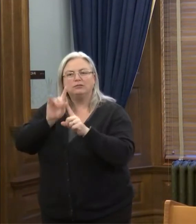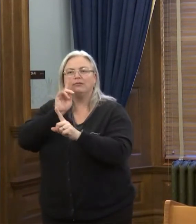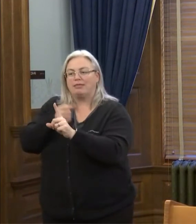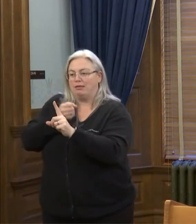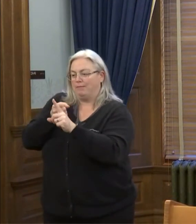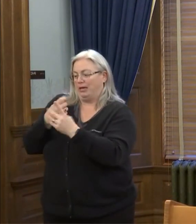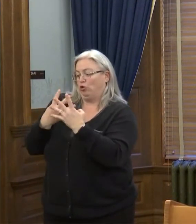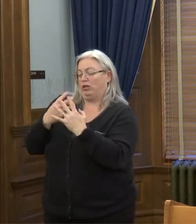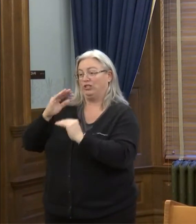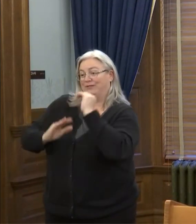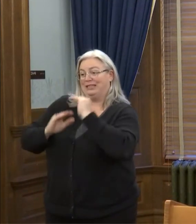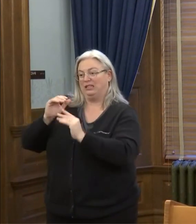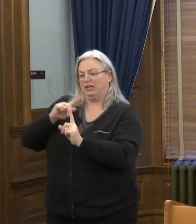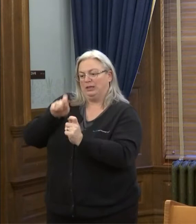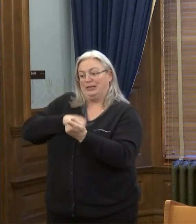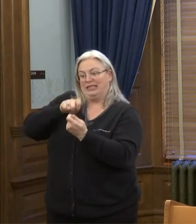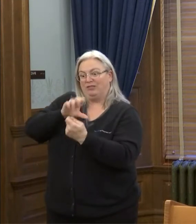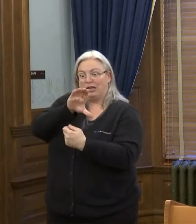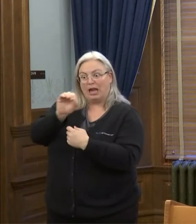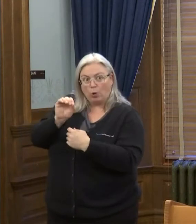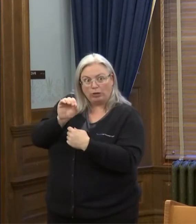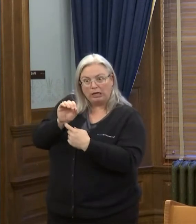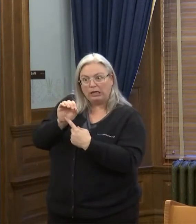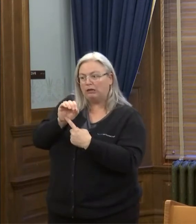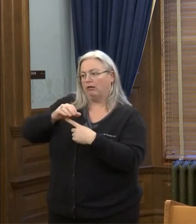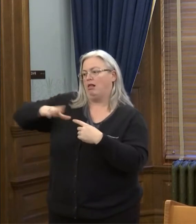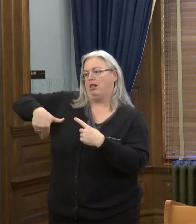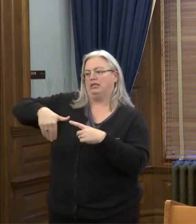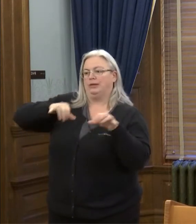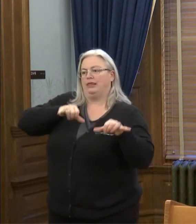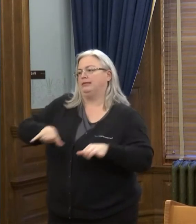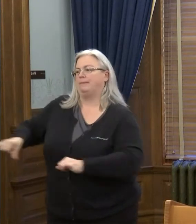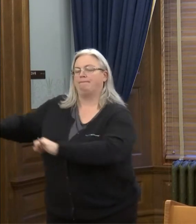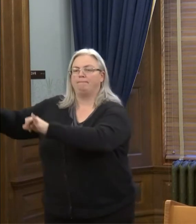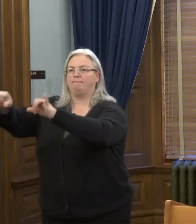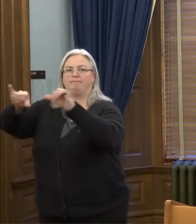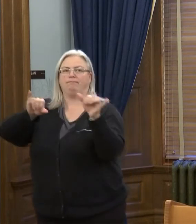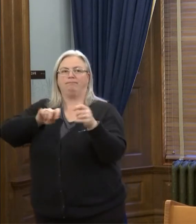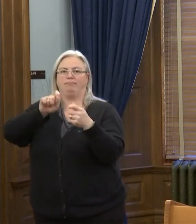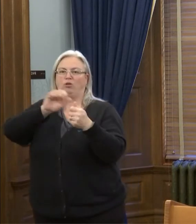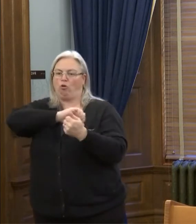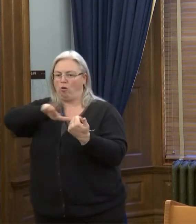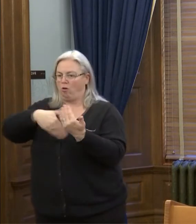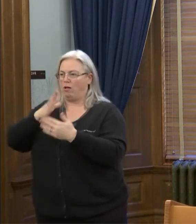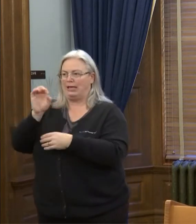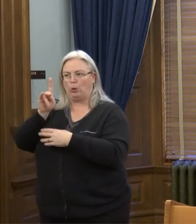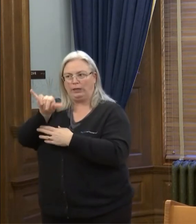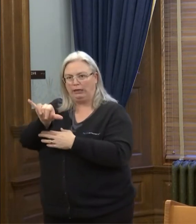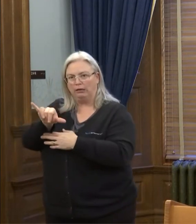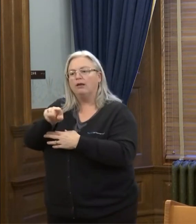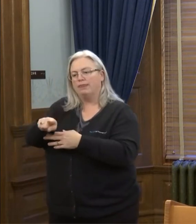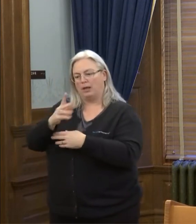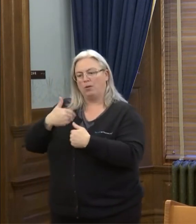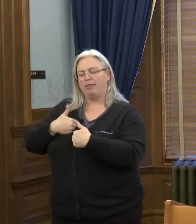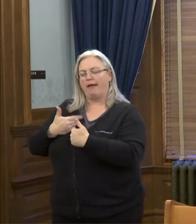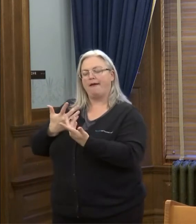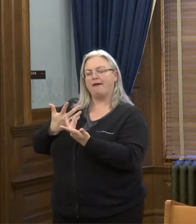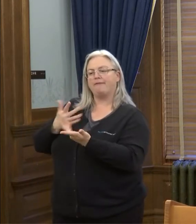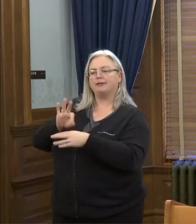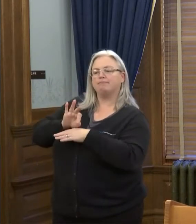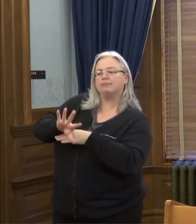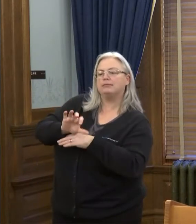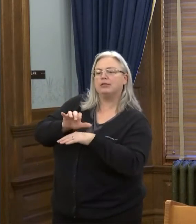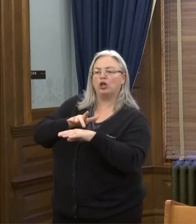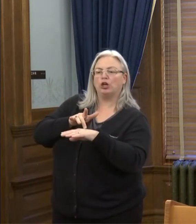correctional facility in a particular county has had has not been the same across, uh, counties and the counties will have input as to how